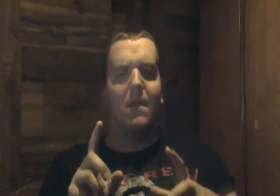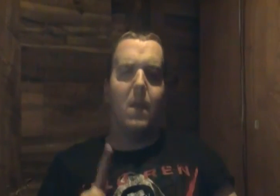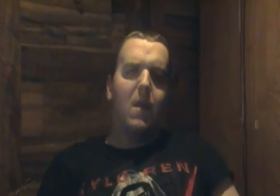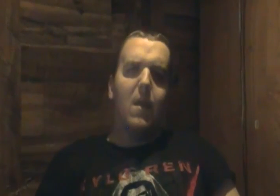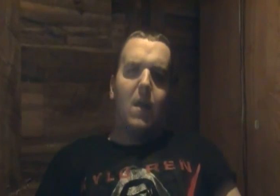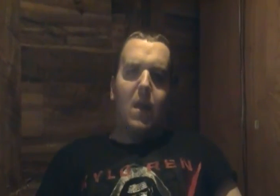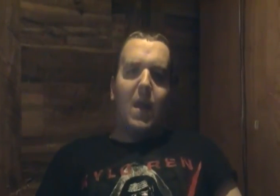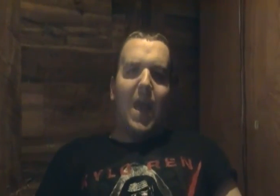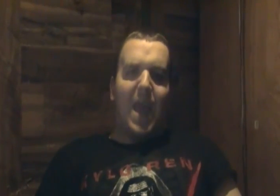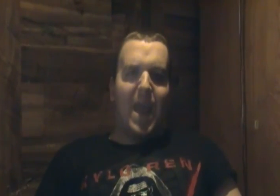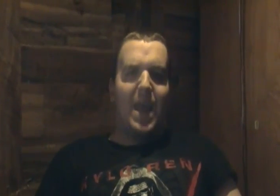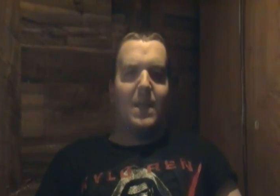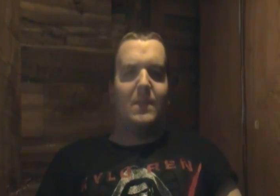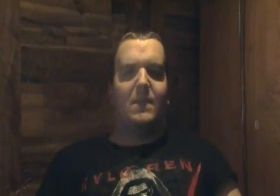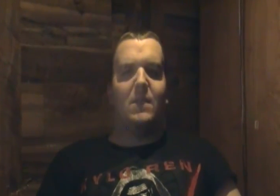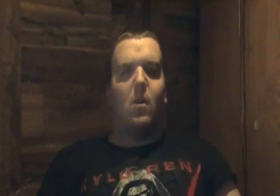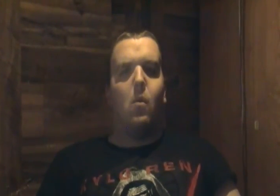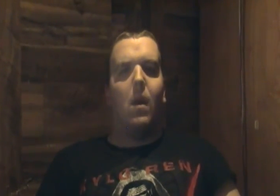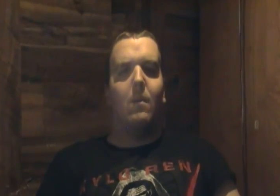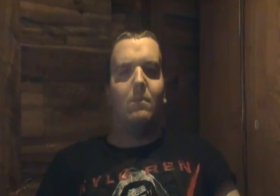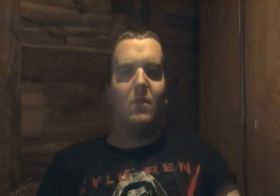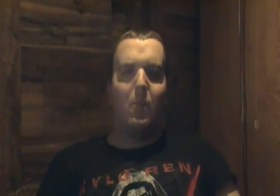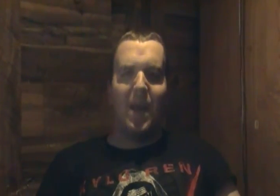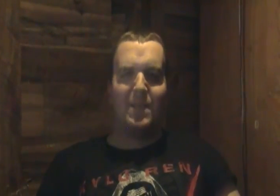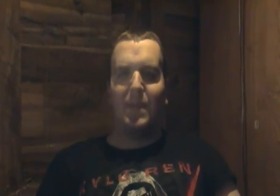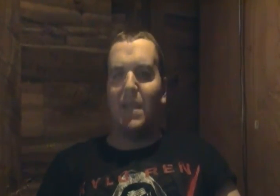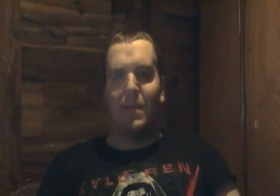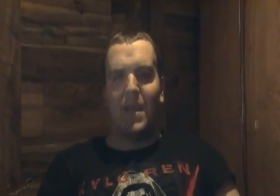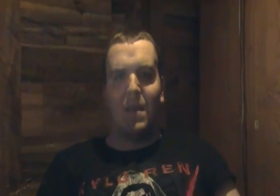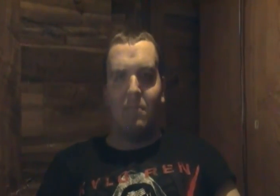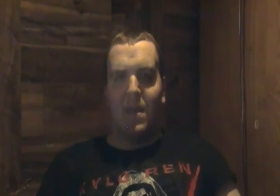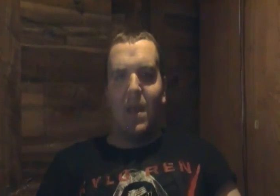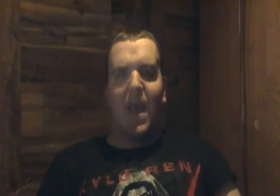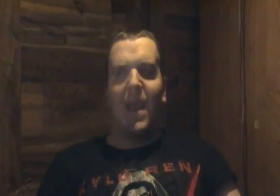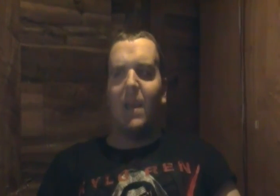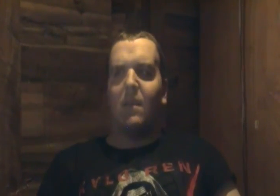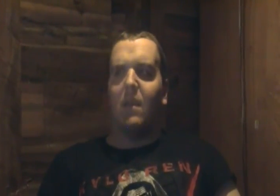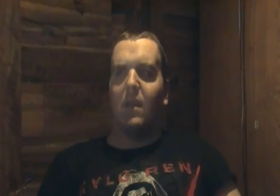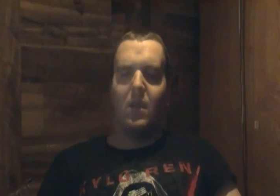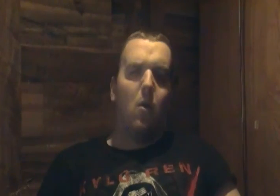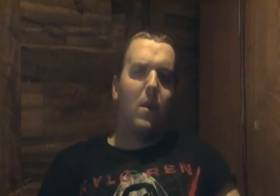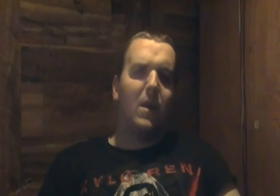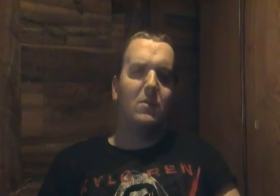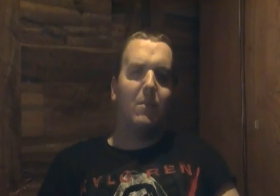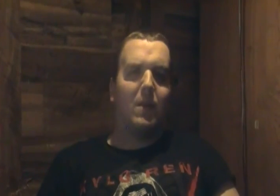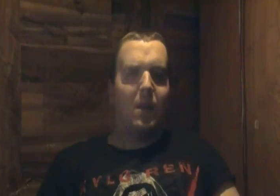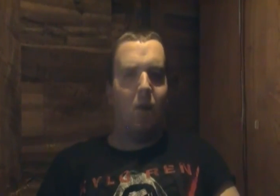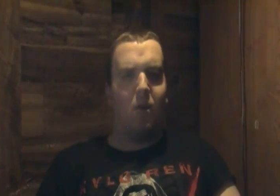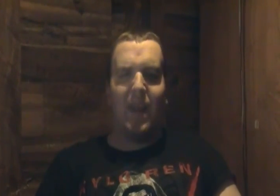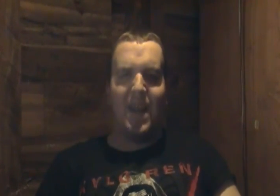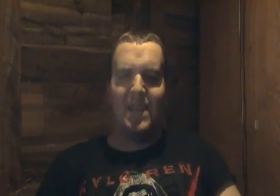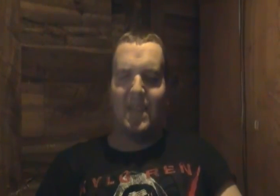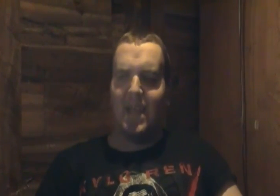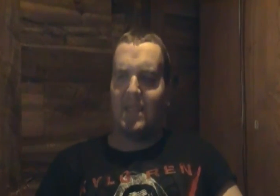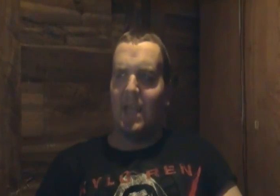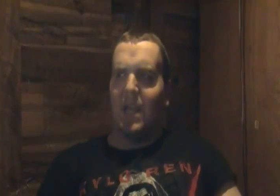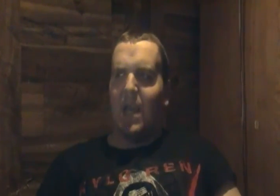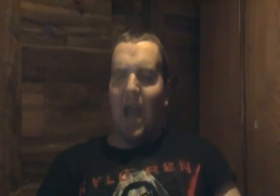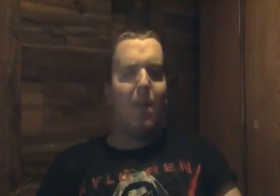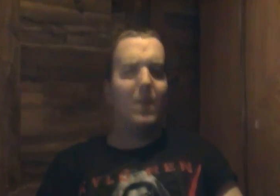and so um nobody's believe in him and Noah goes up to Kurt and he says I